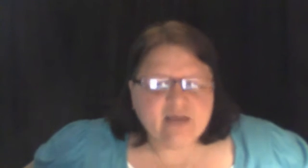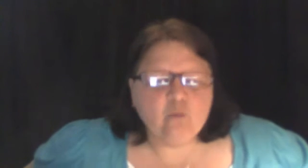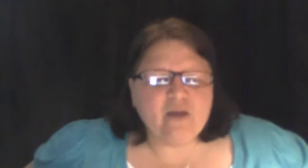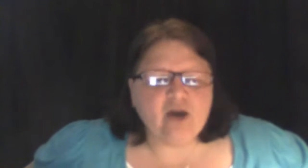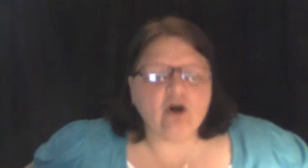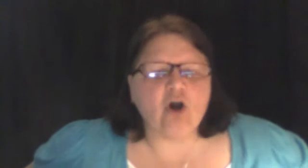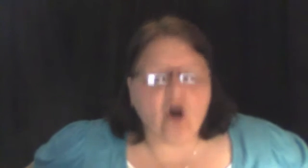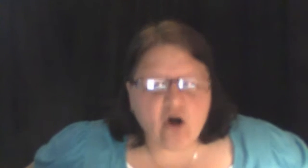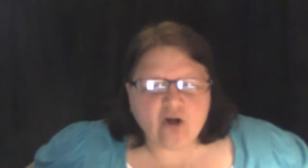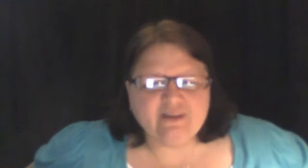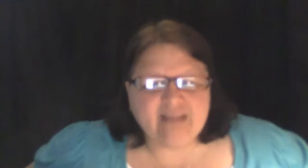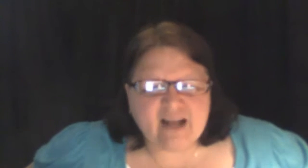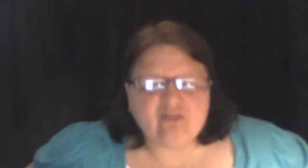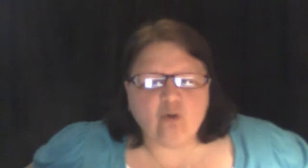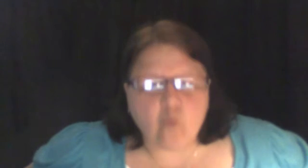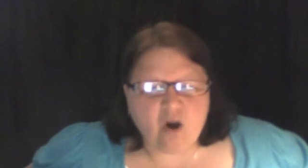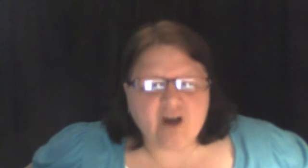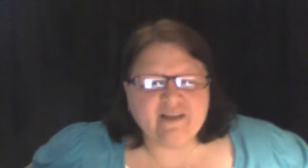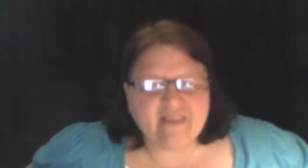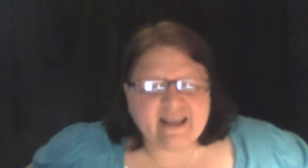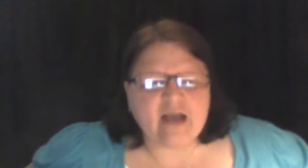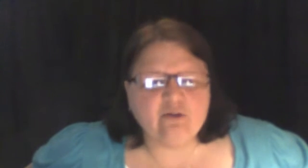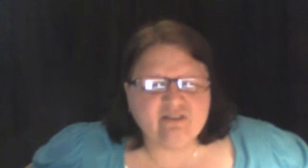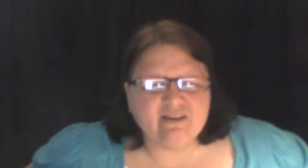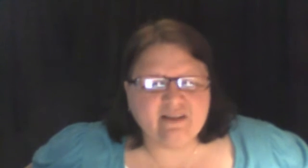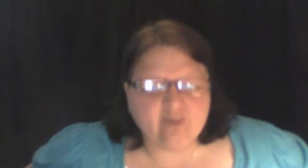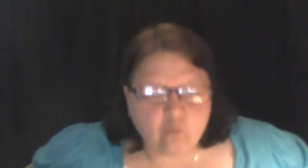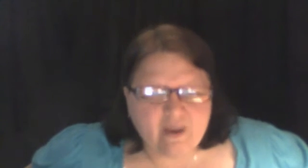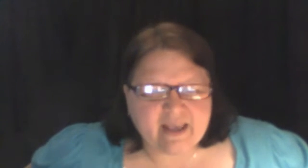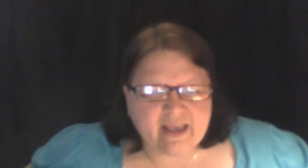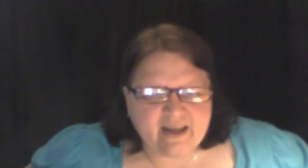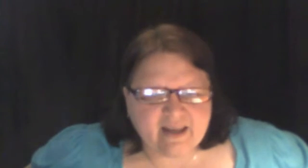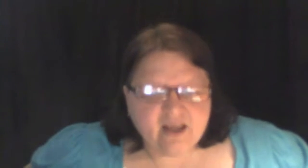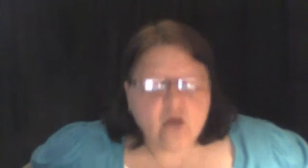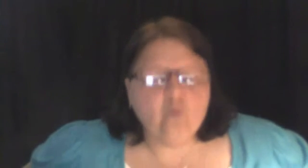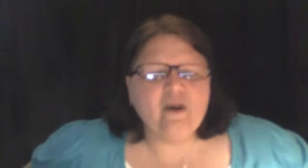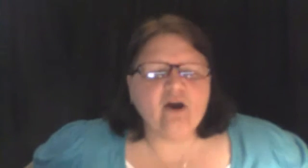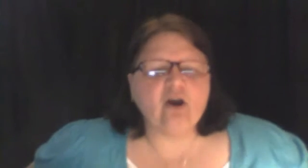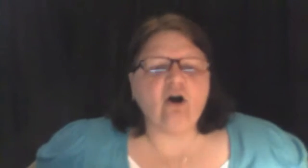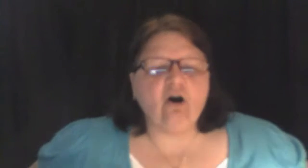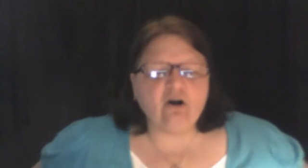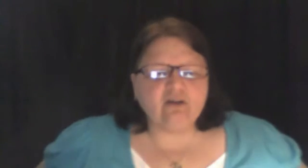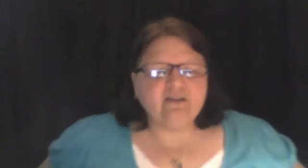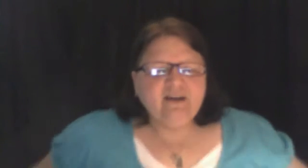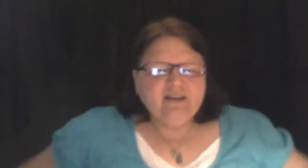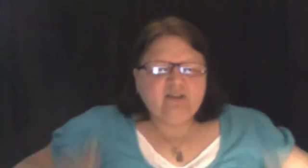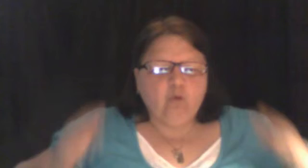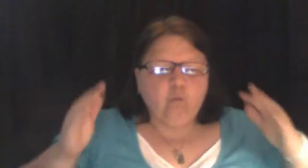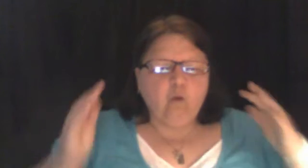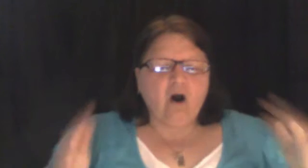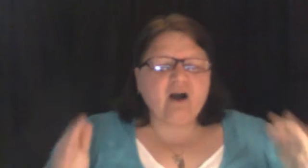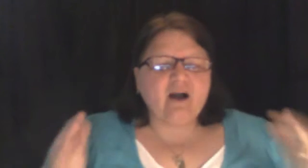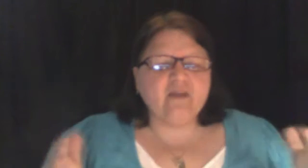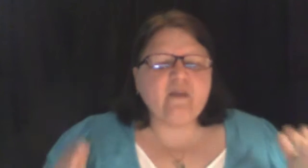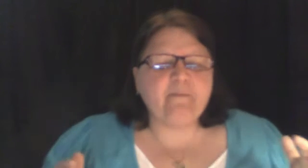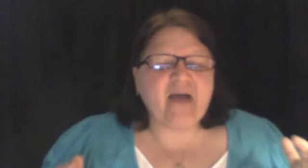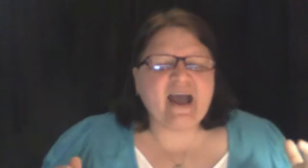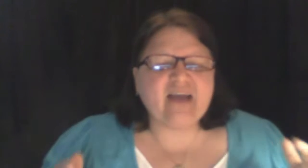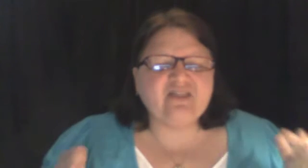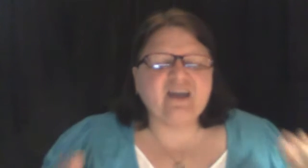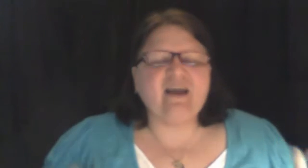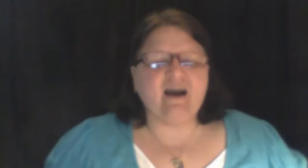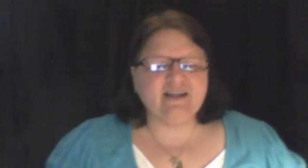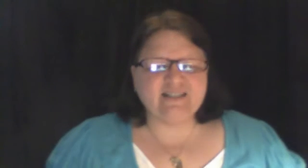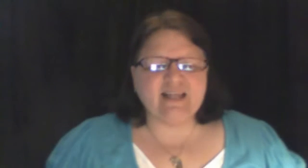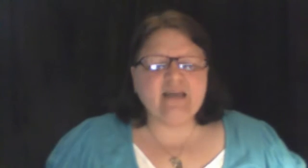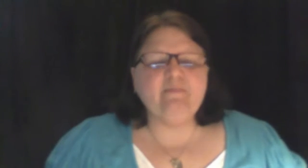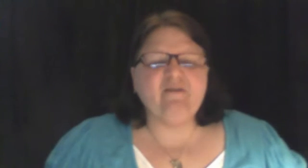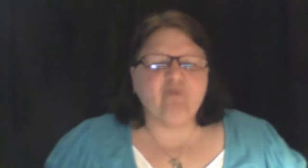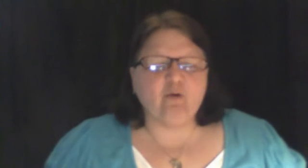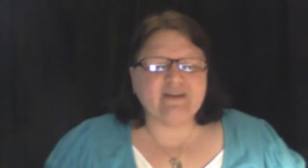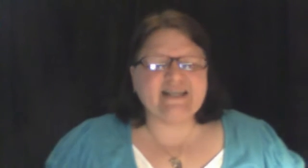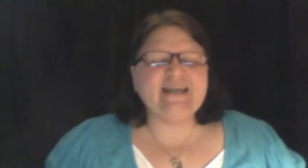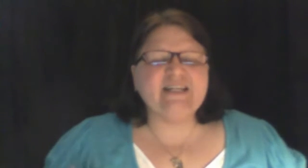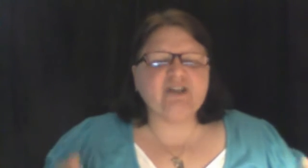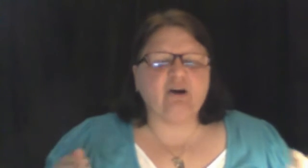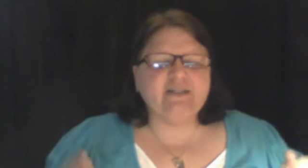We are called not to walk in the counsel of the wicked. We are called to walk on the path that God has laid before us. It is our